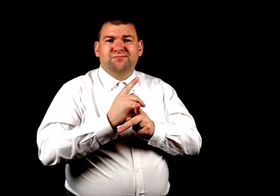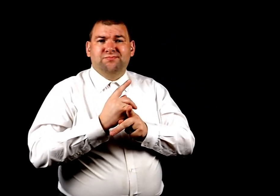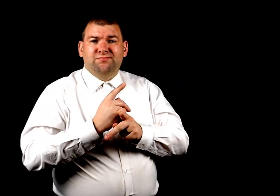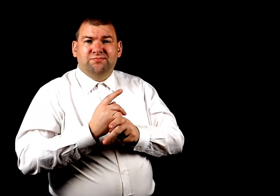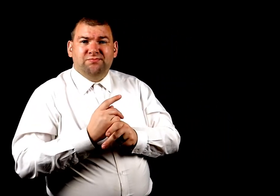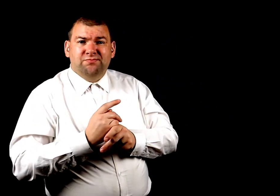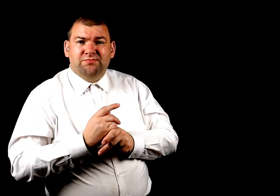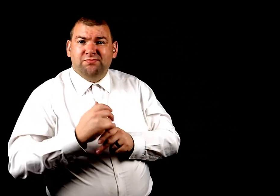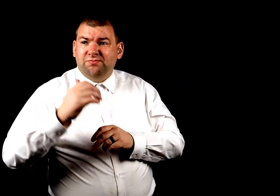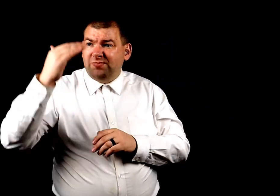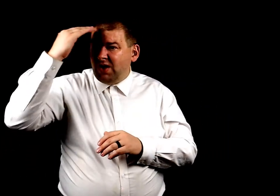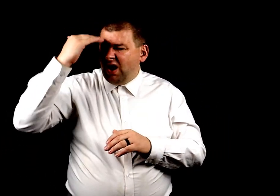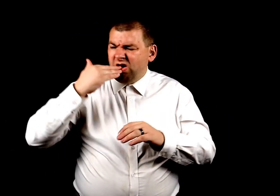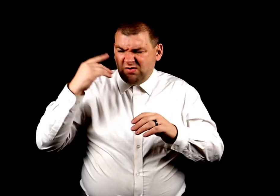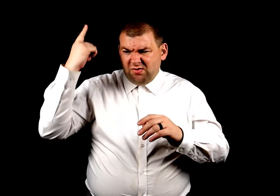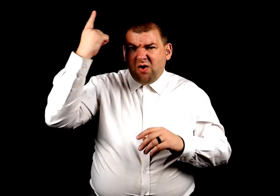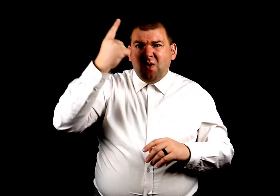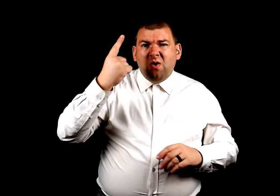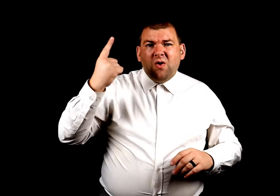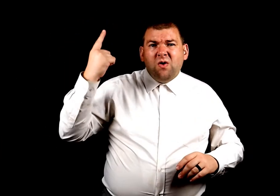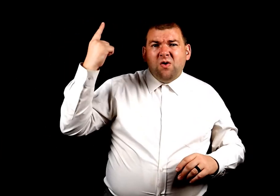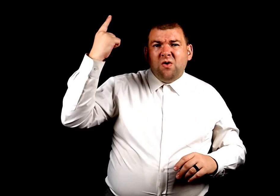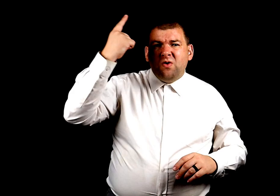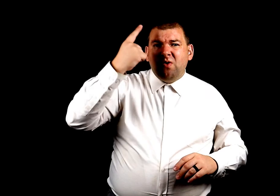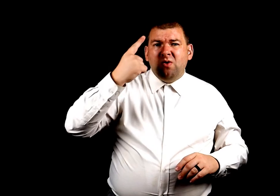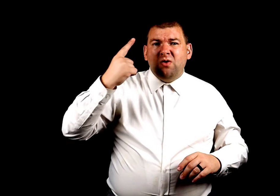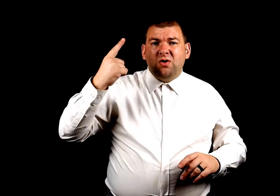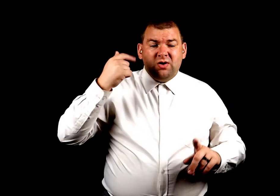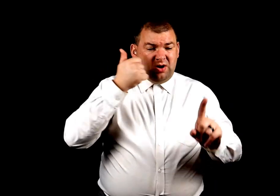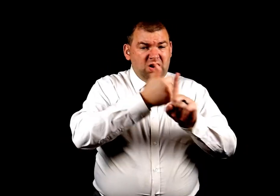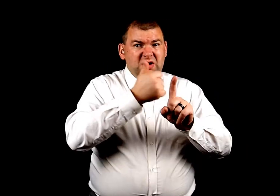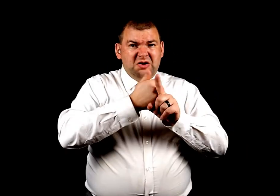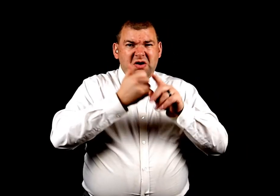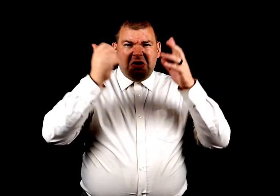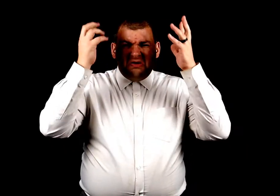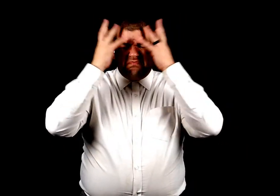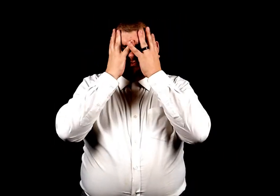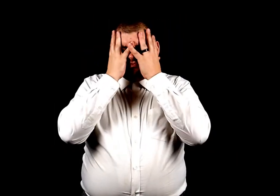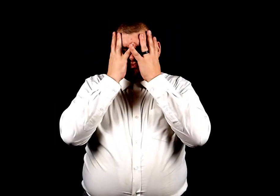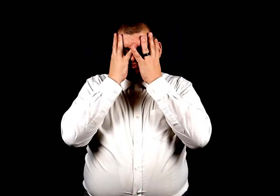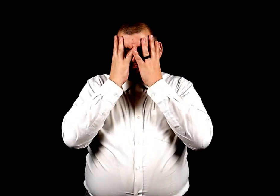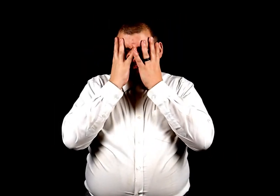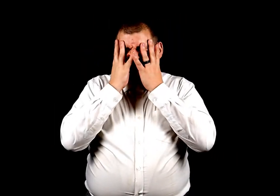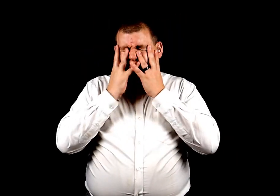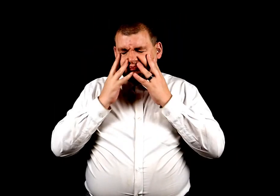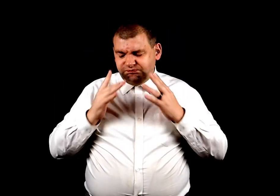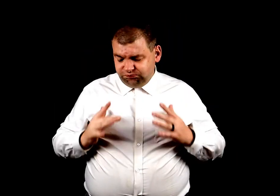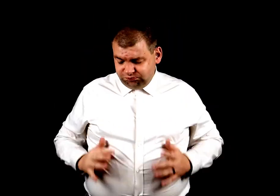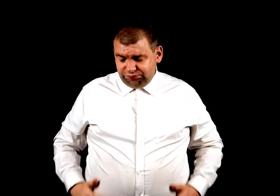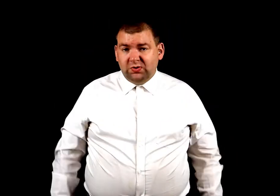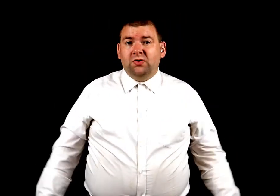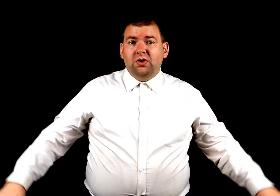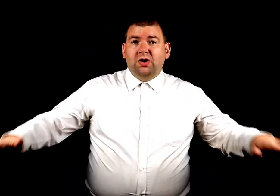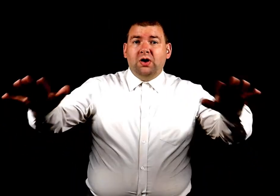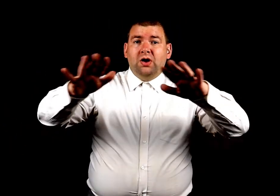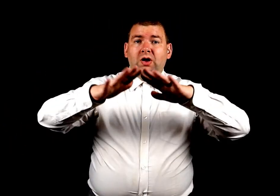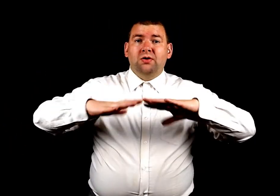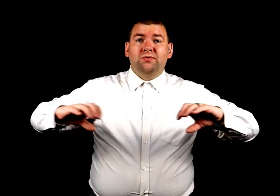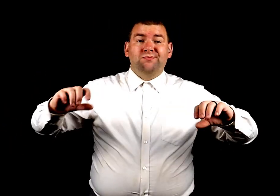Heads were hanging all around As His own blood poured to the ground He had no